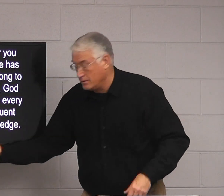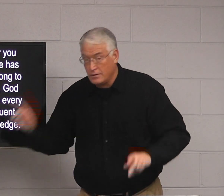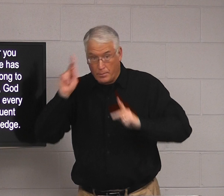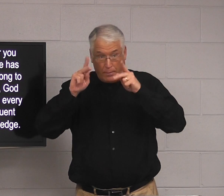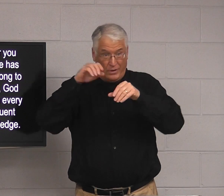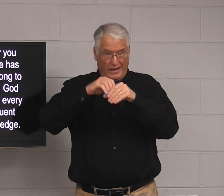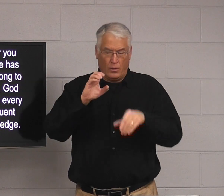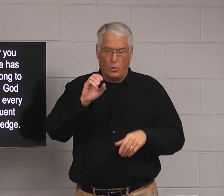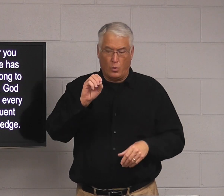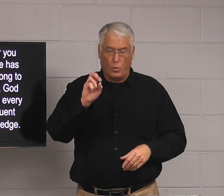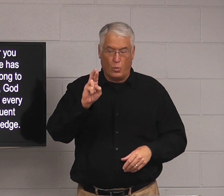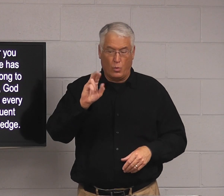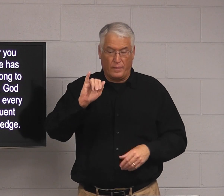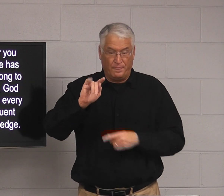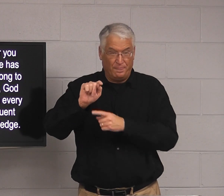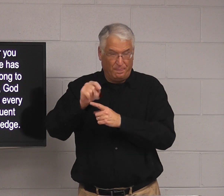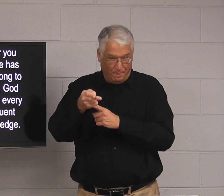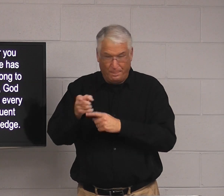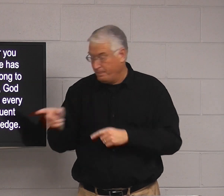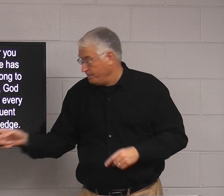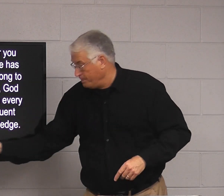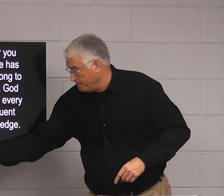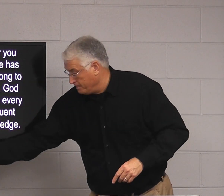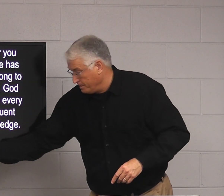In 1 Corinthians 4, the people in Corinth,